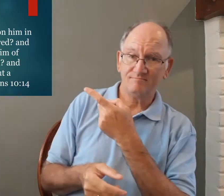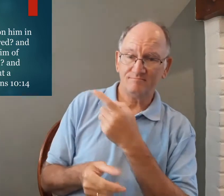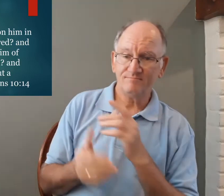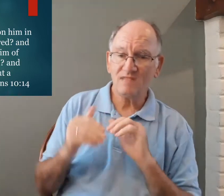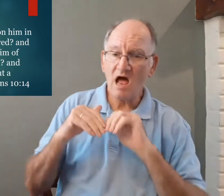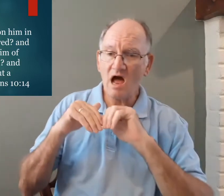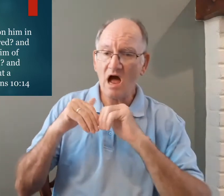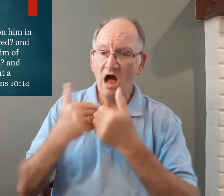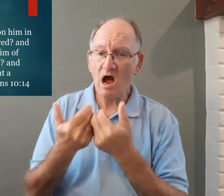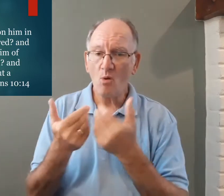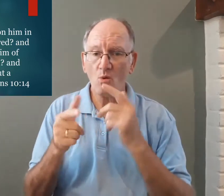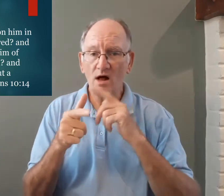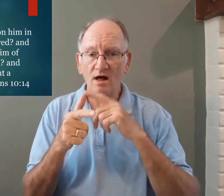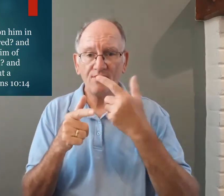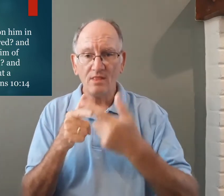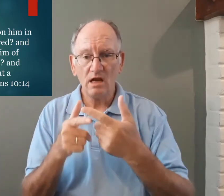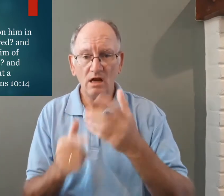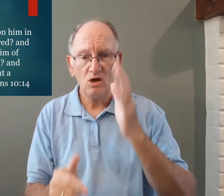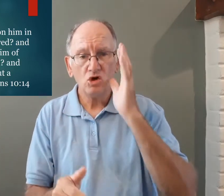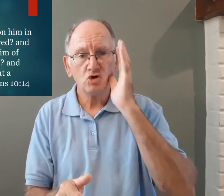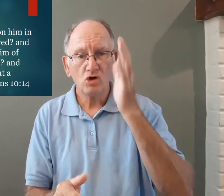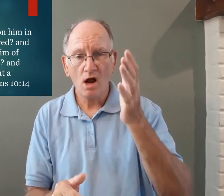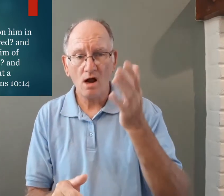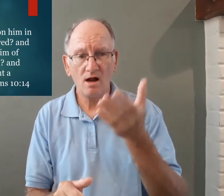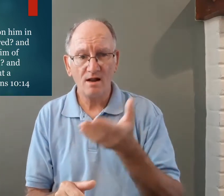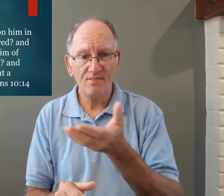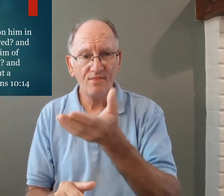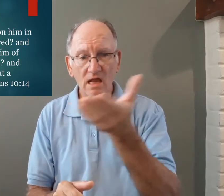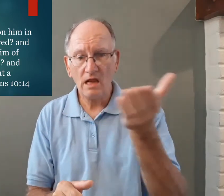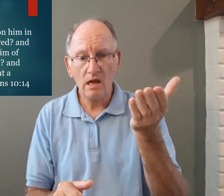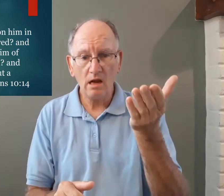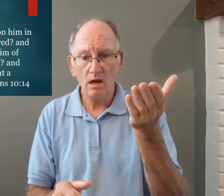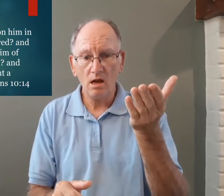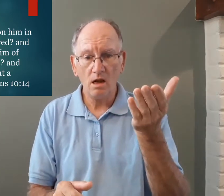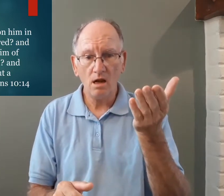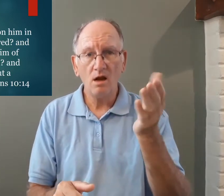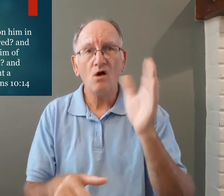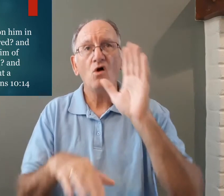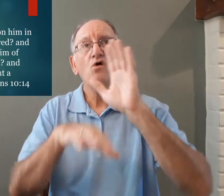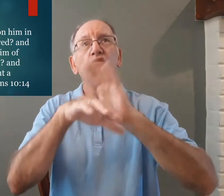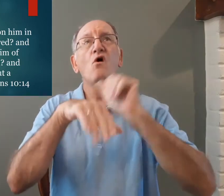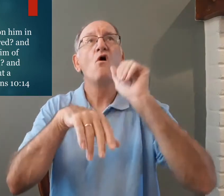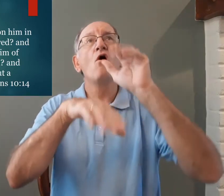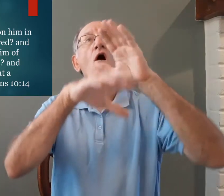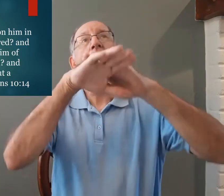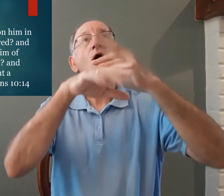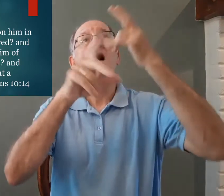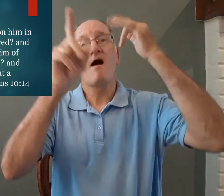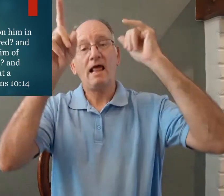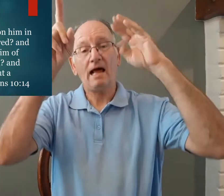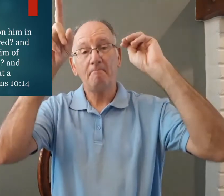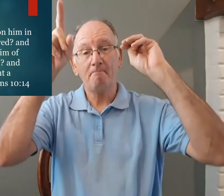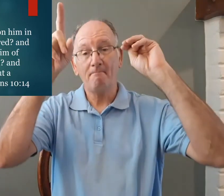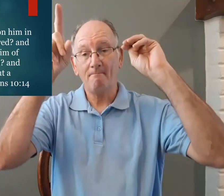how then shall they call on him in whom they have not believed